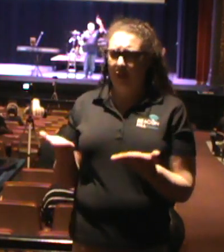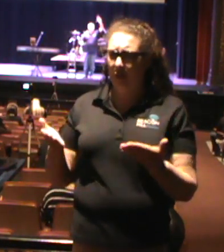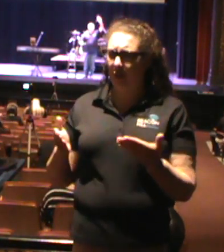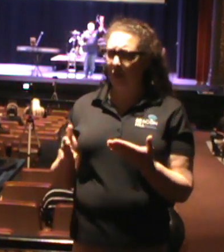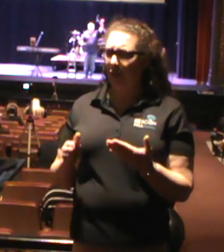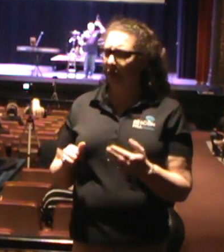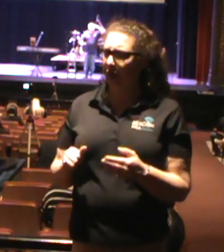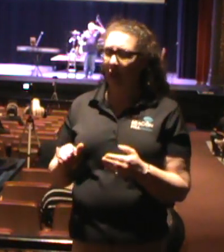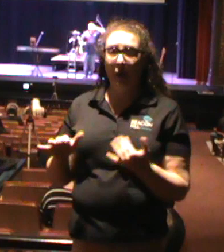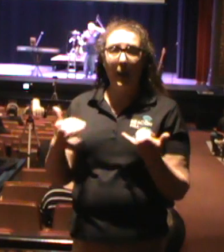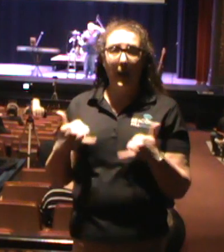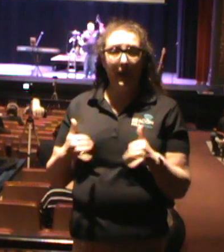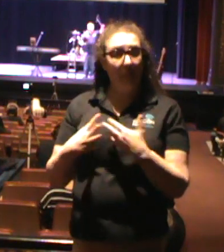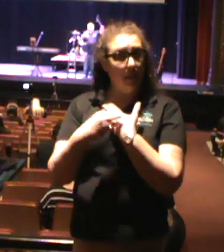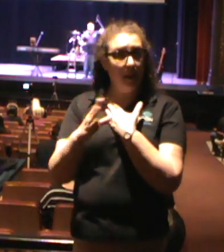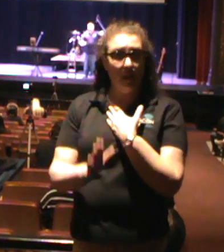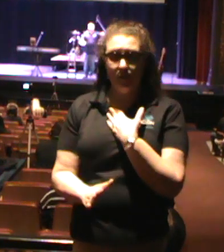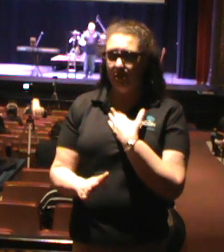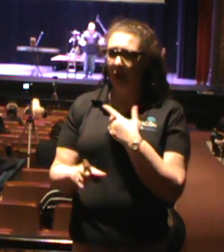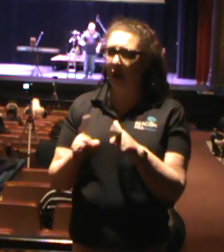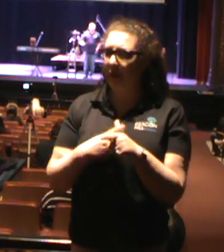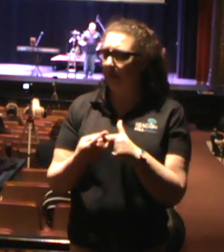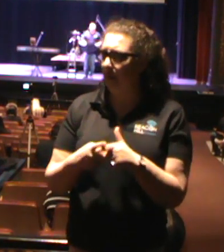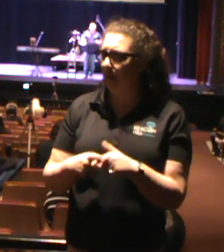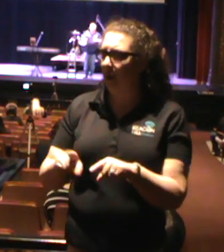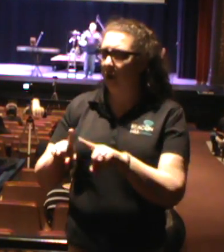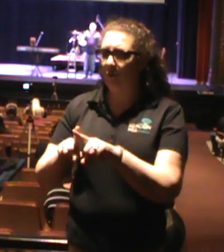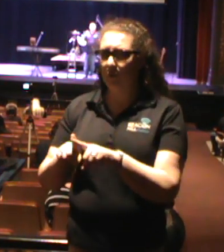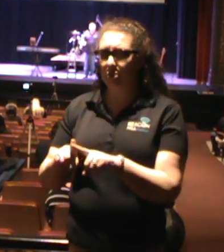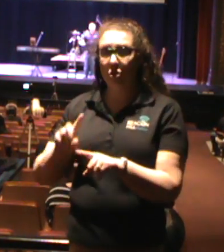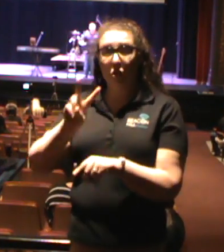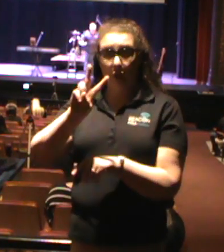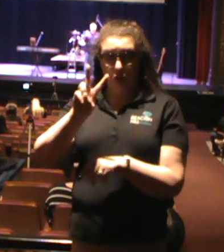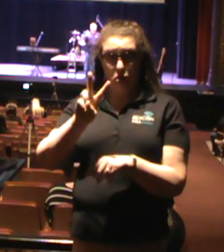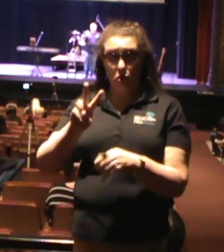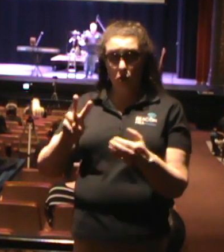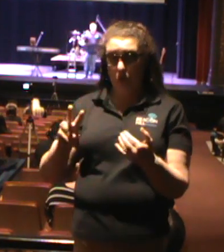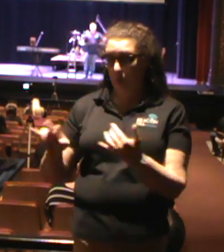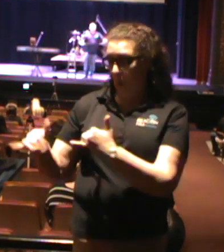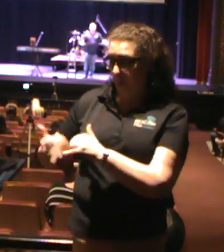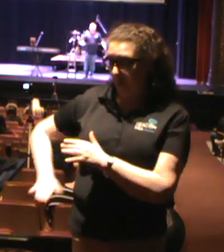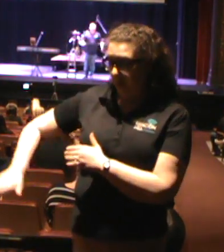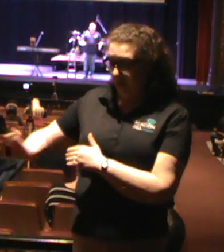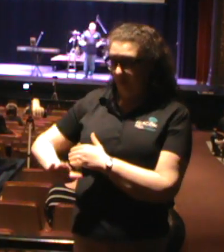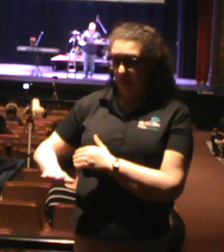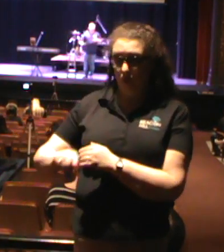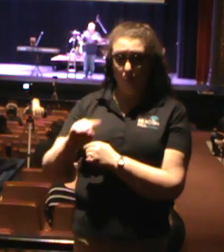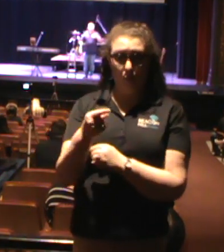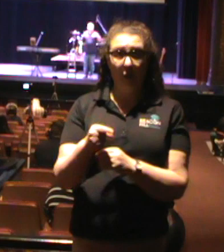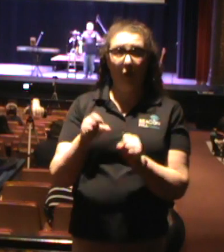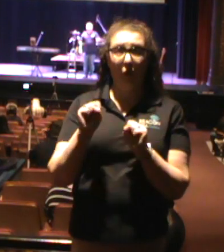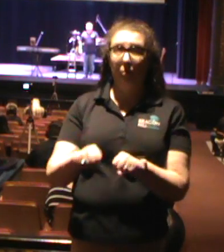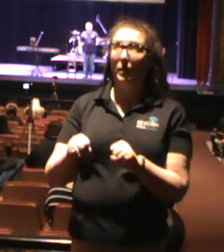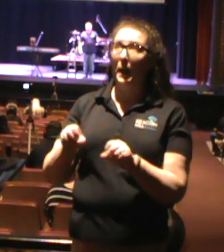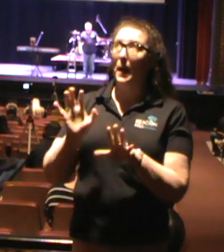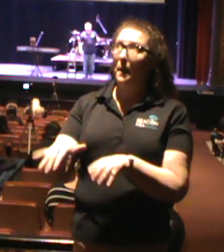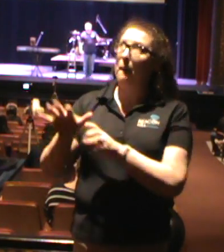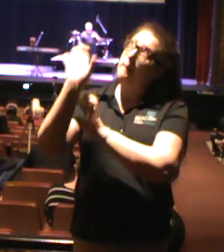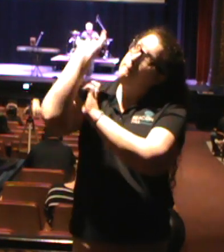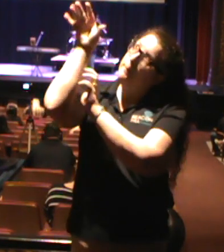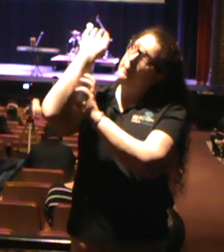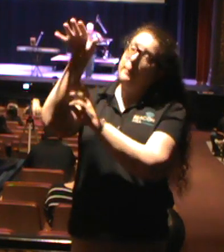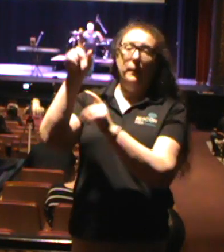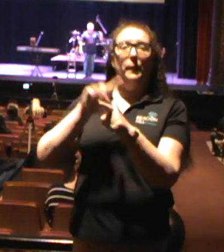of blocks, we had another playground that I drove my bike to where I could play basketball until it got dark. And if it was on Saturday